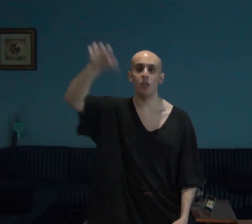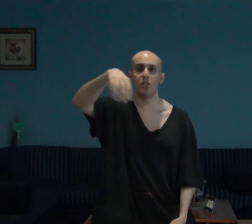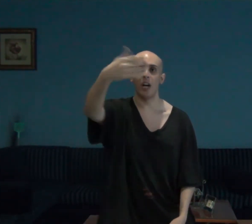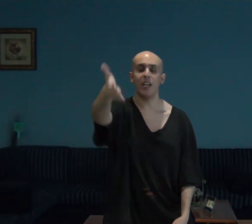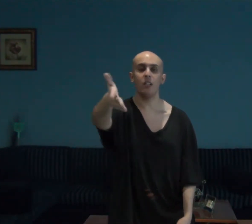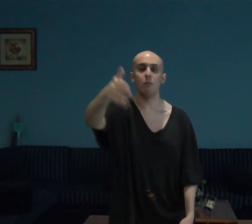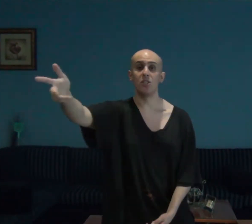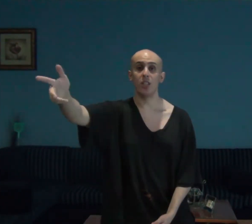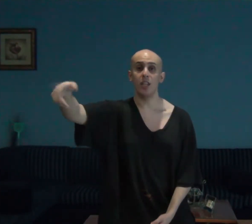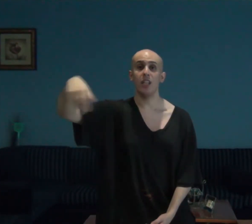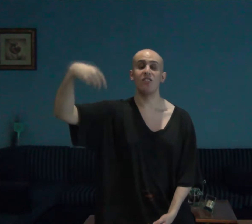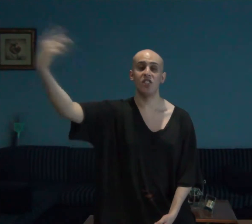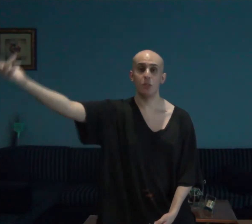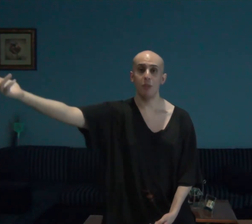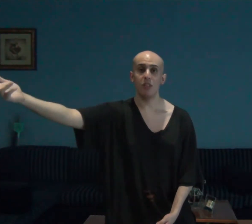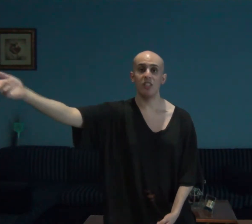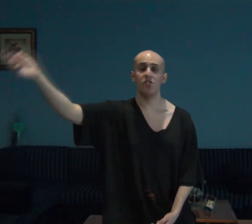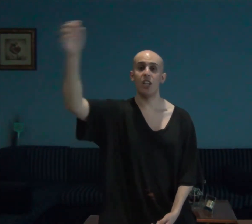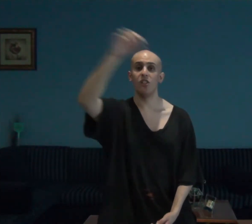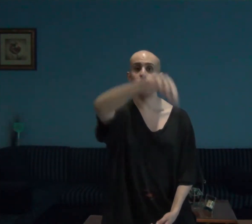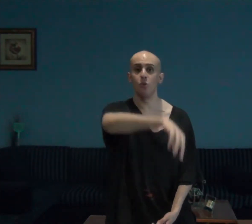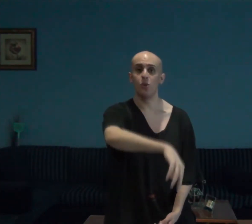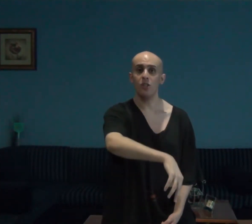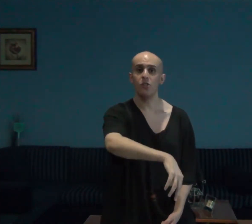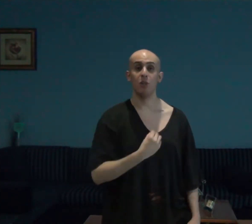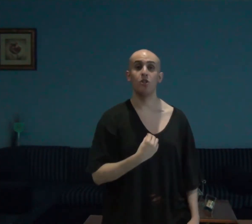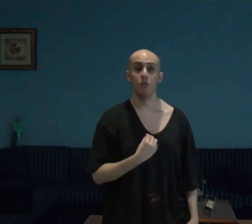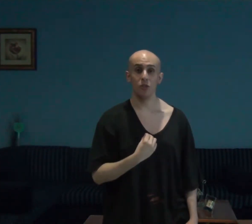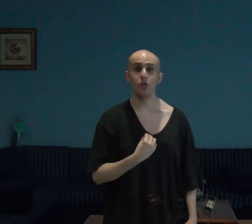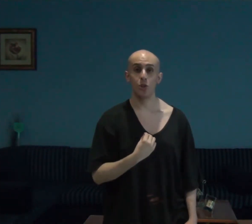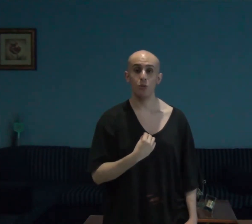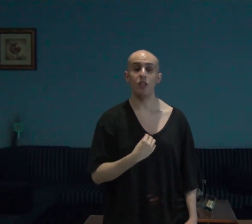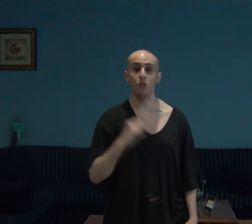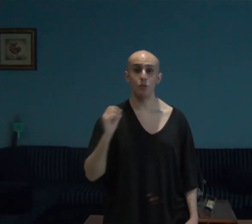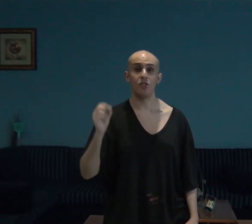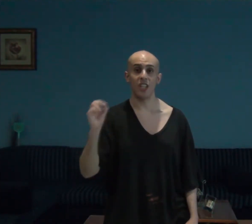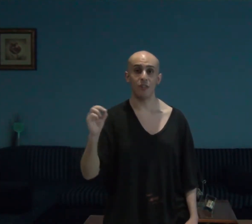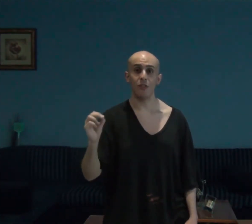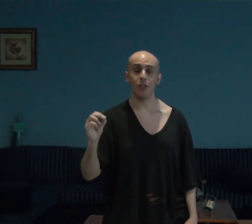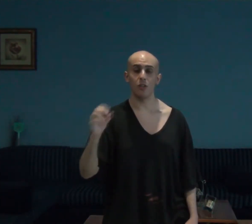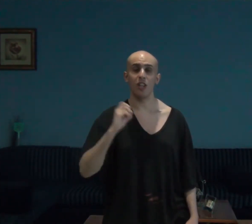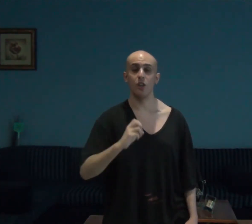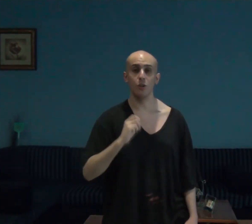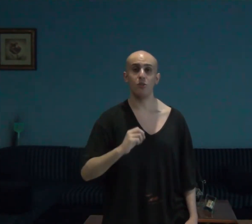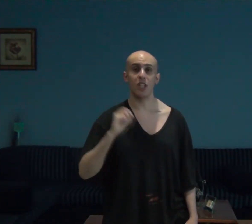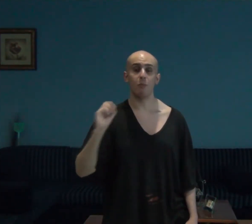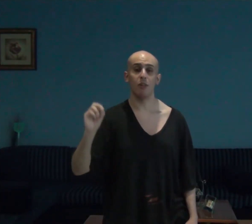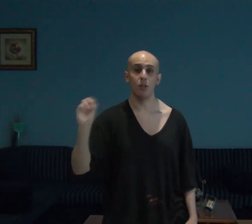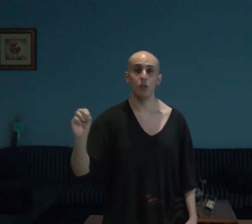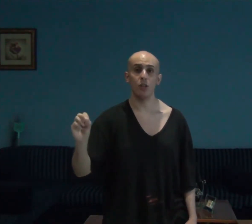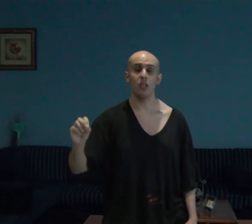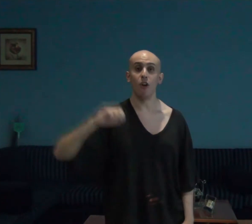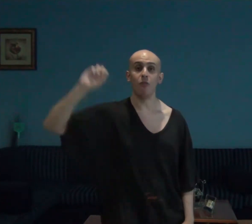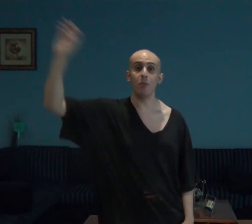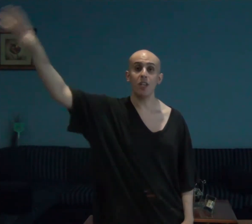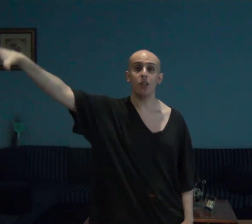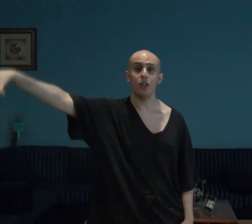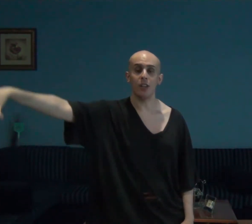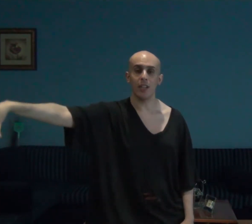which aya mizai has experienced and endured but yours truly knows that fear and knows that paranoia of being online